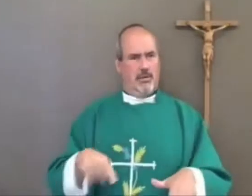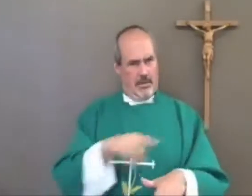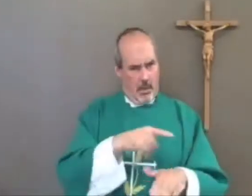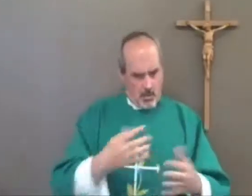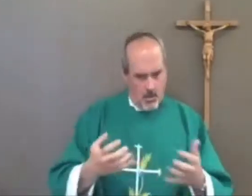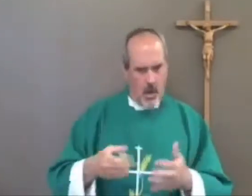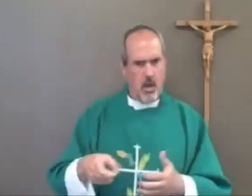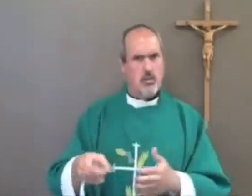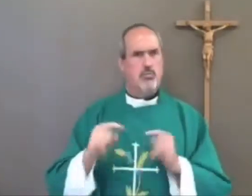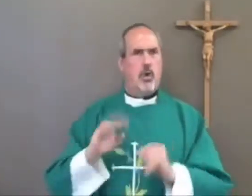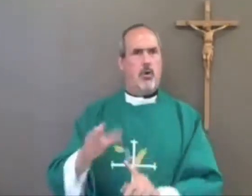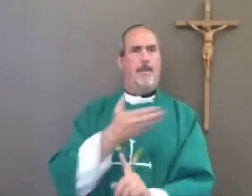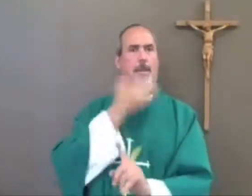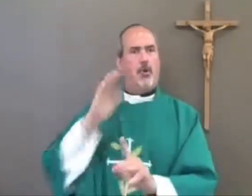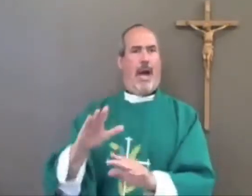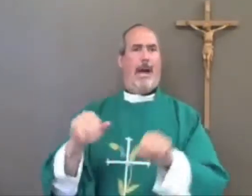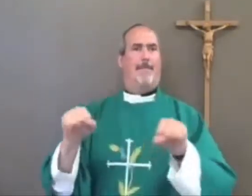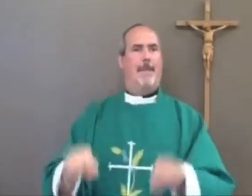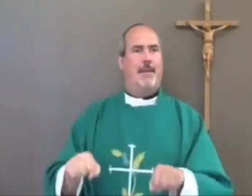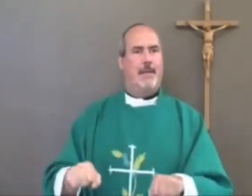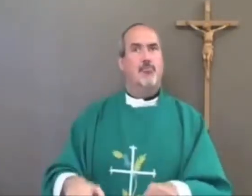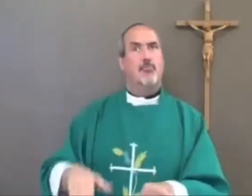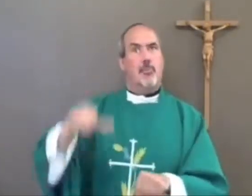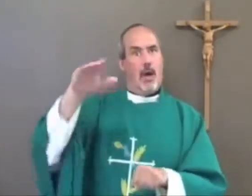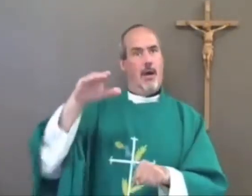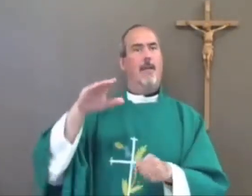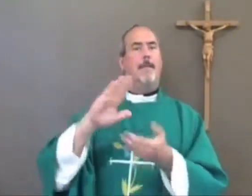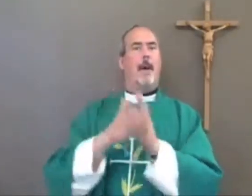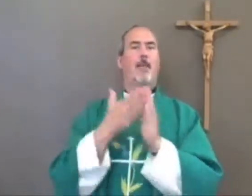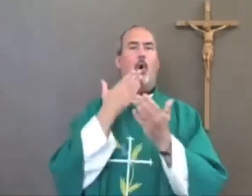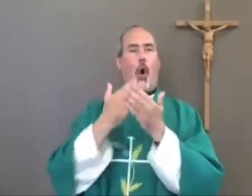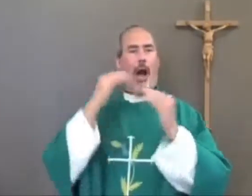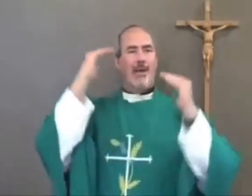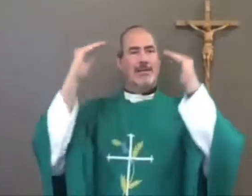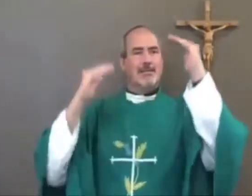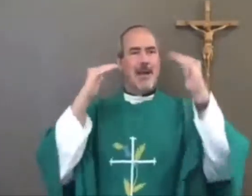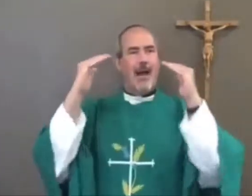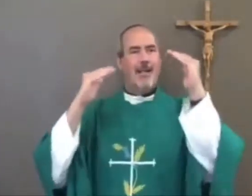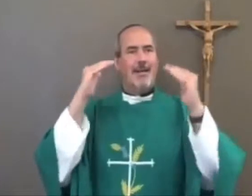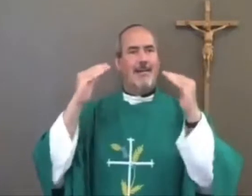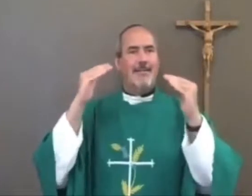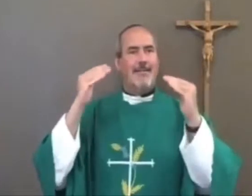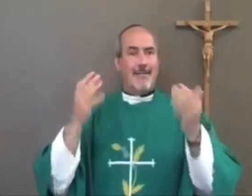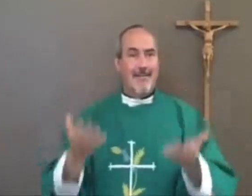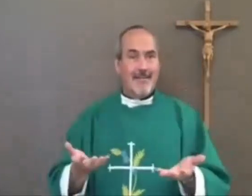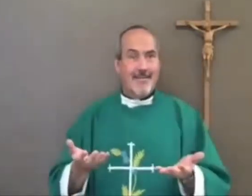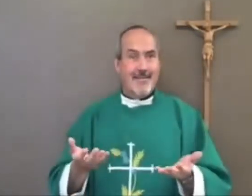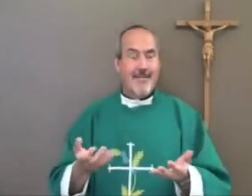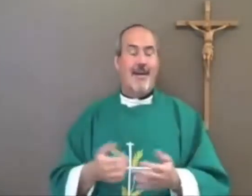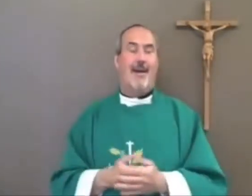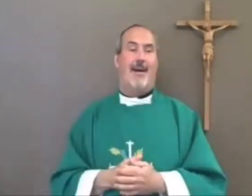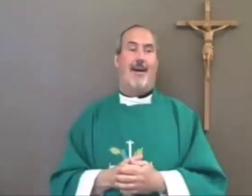expectations for their children. They want them to use their abilities so that when they grow up, they can be good adults.